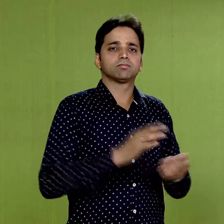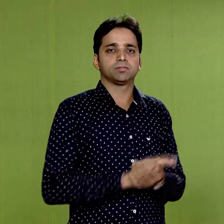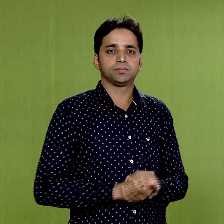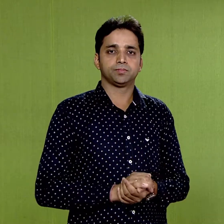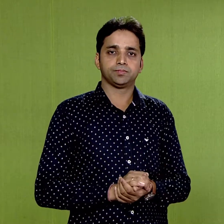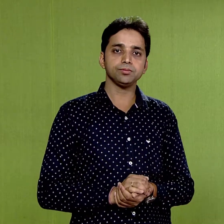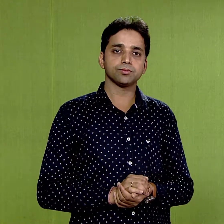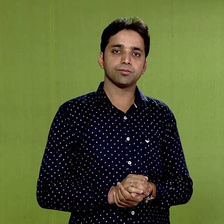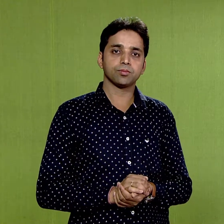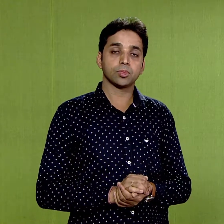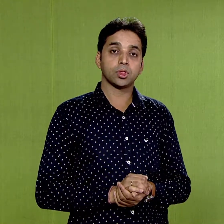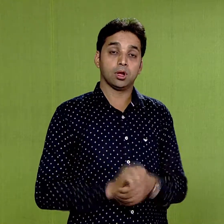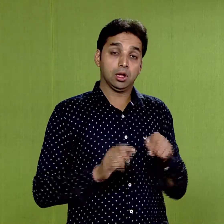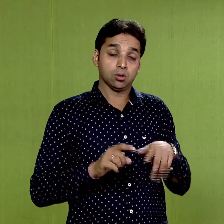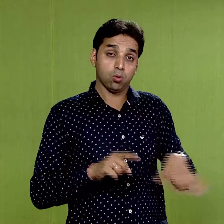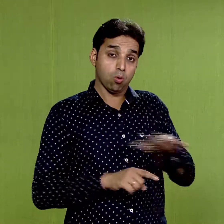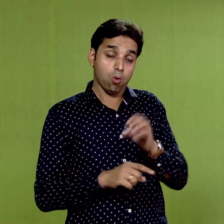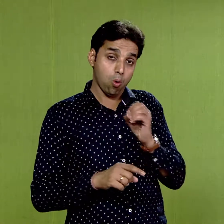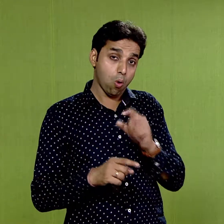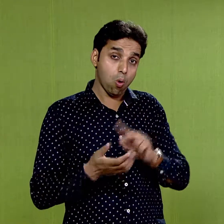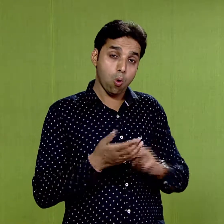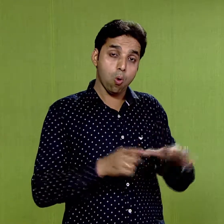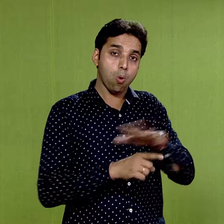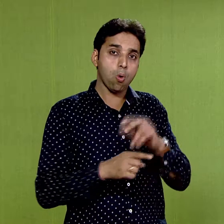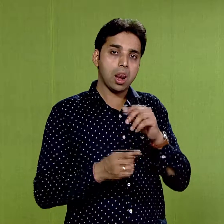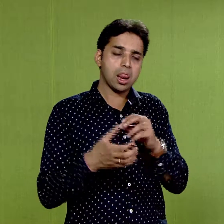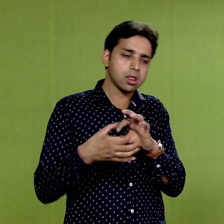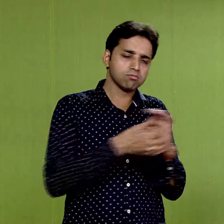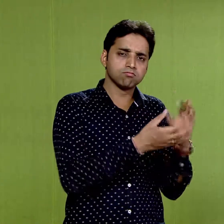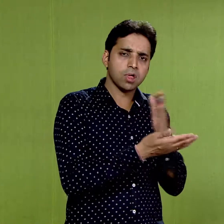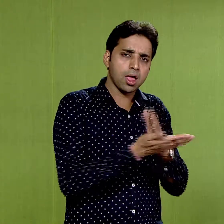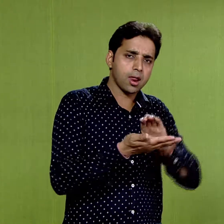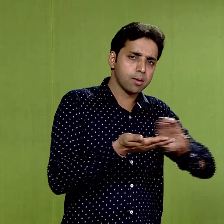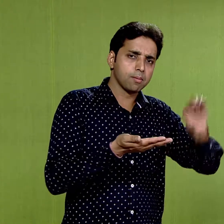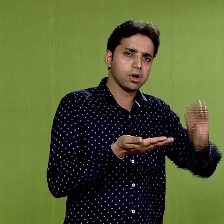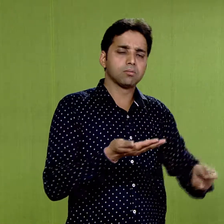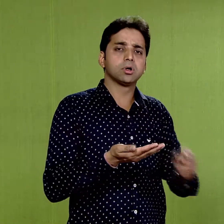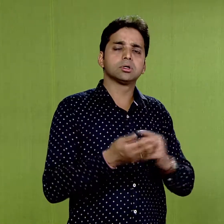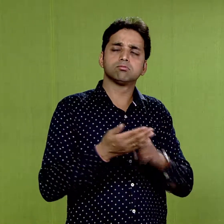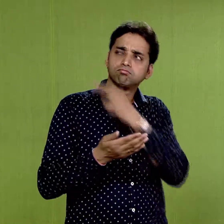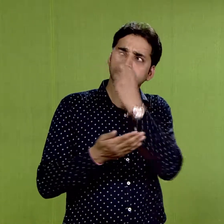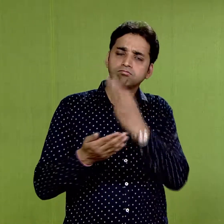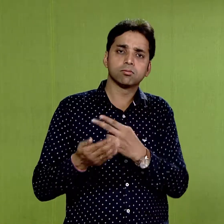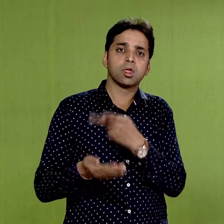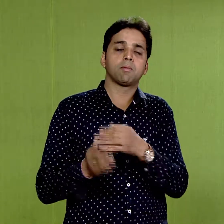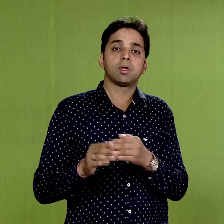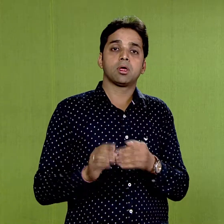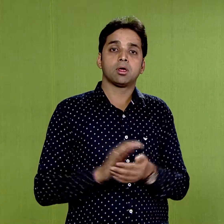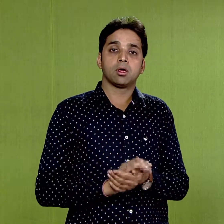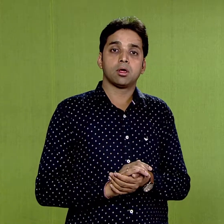Though only a small part remains of these paintings at Baag cave,